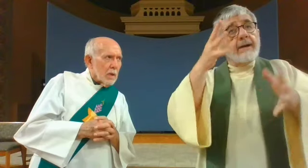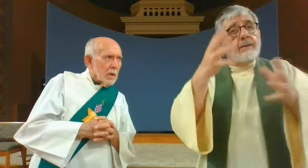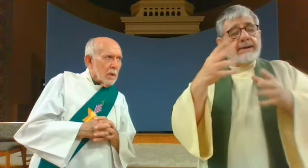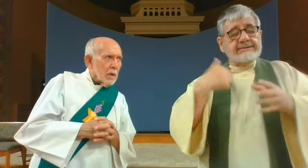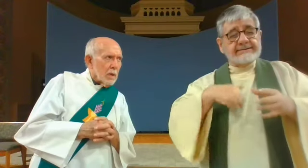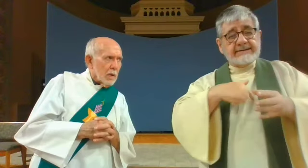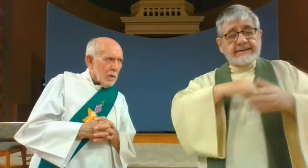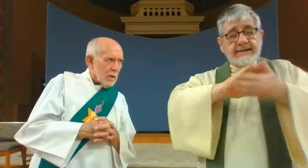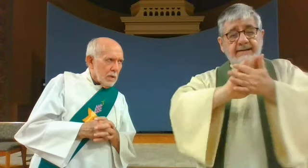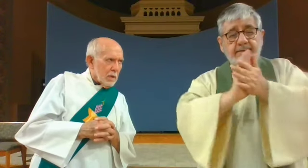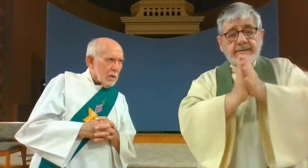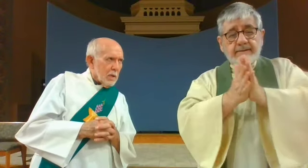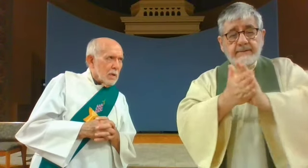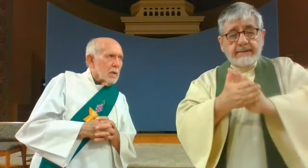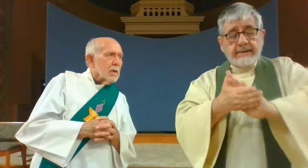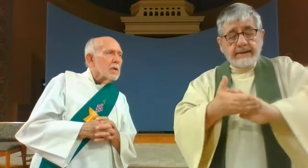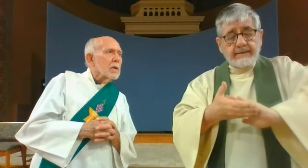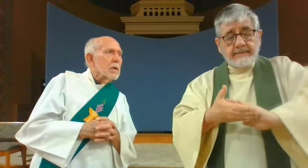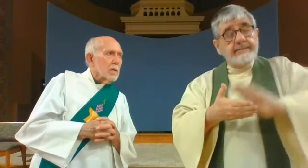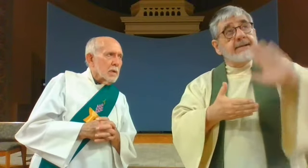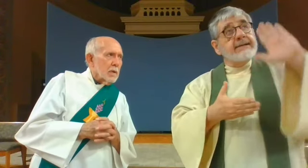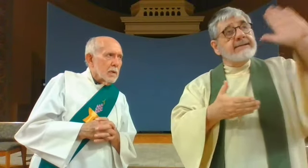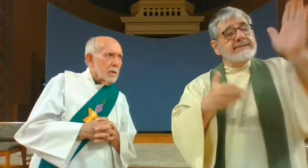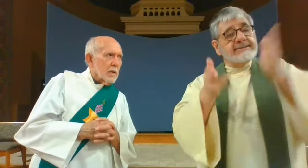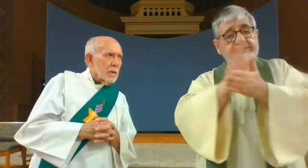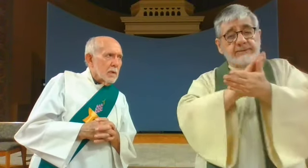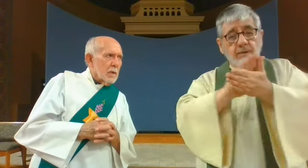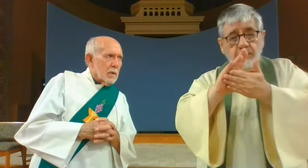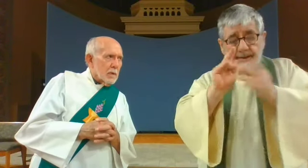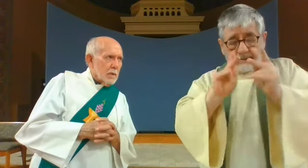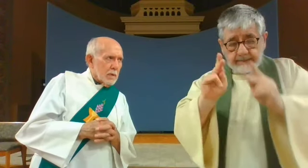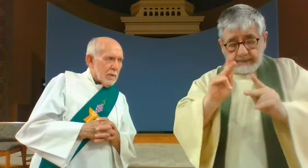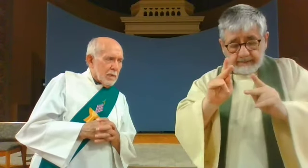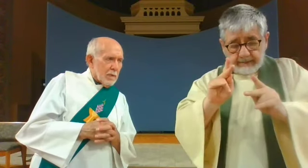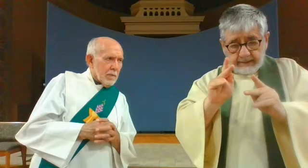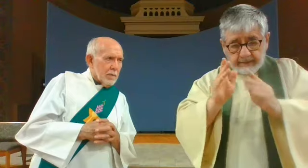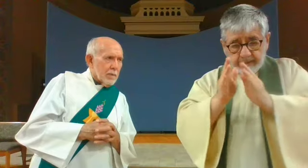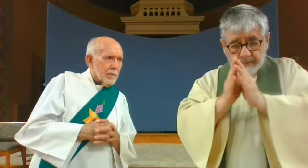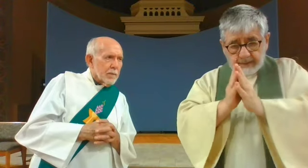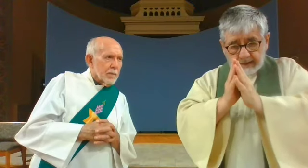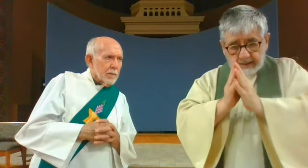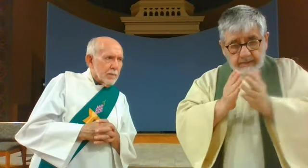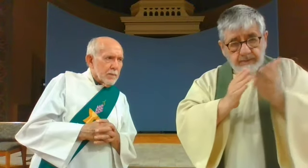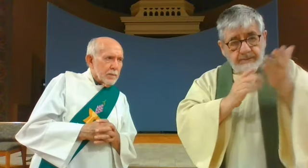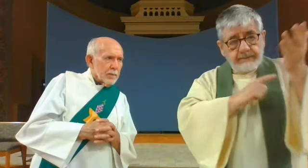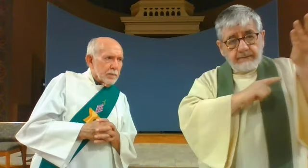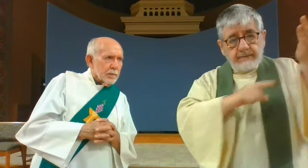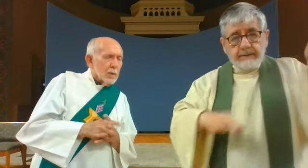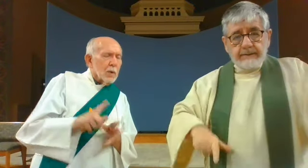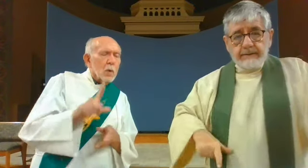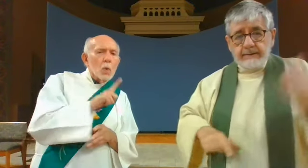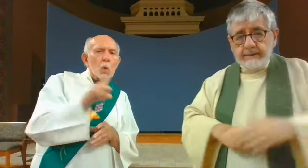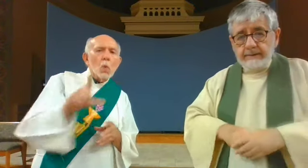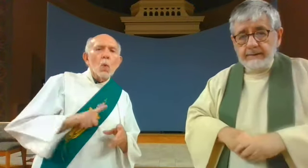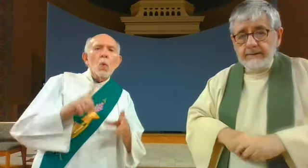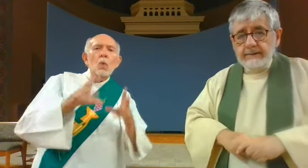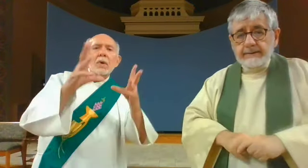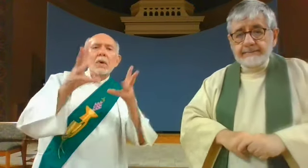so that we may become his holy people we pray to the Lord Lord receive our